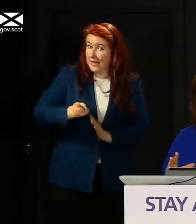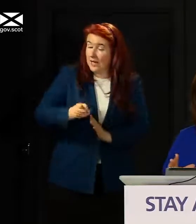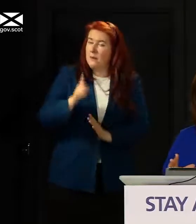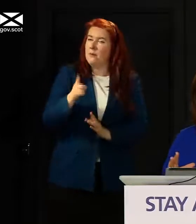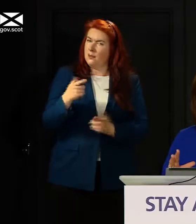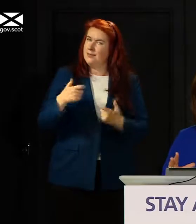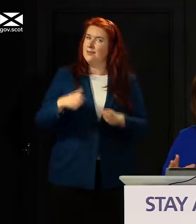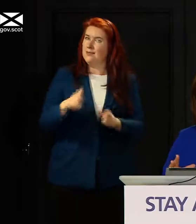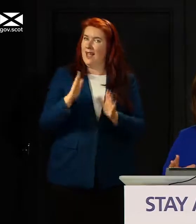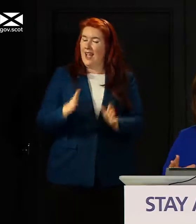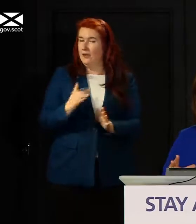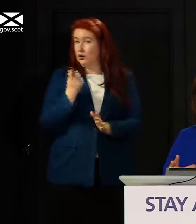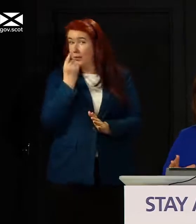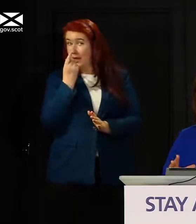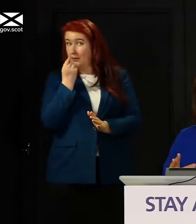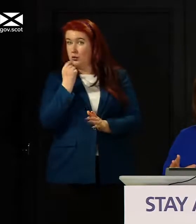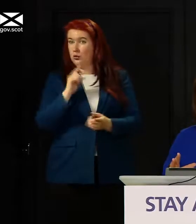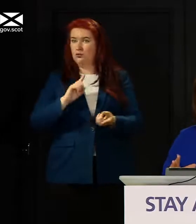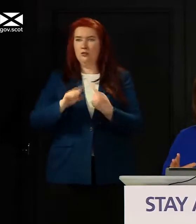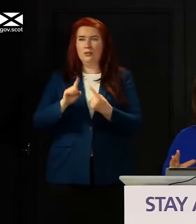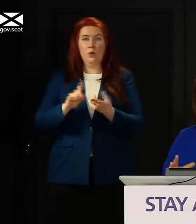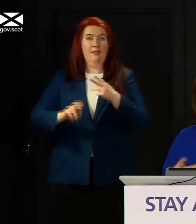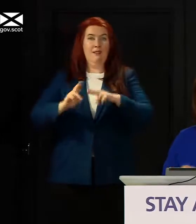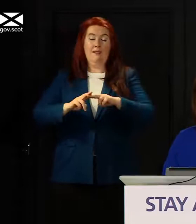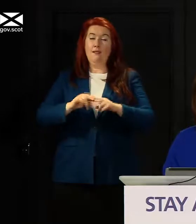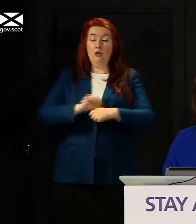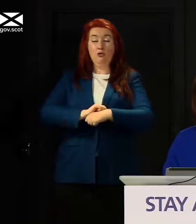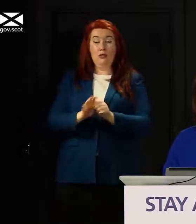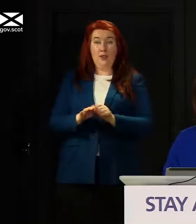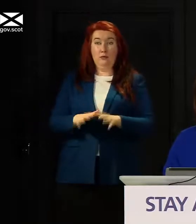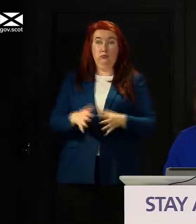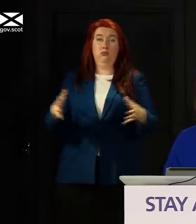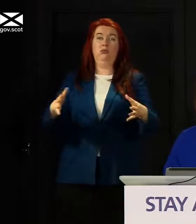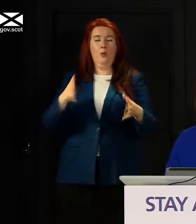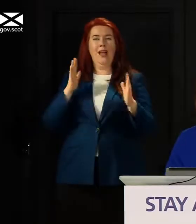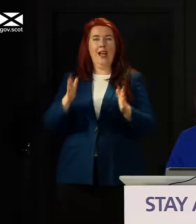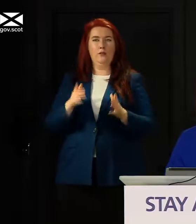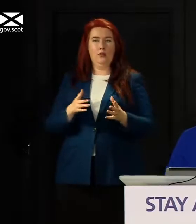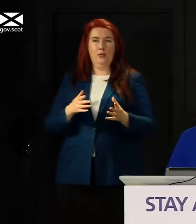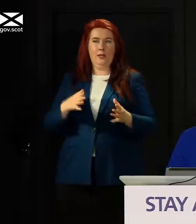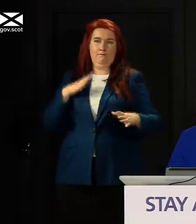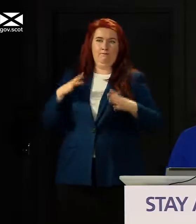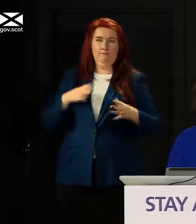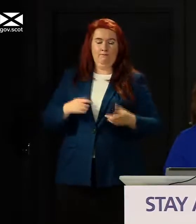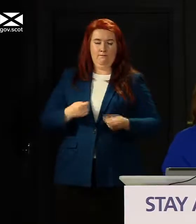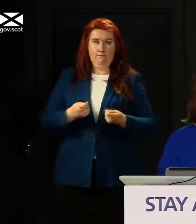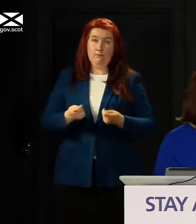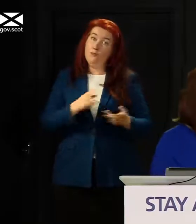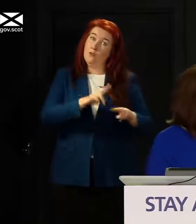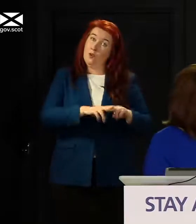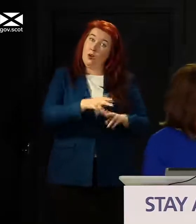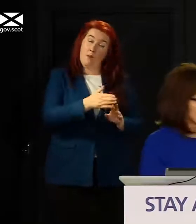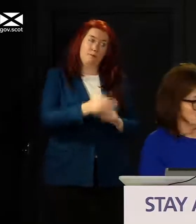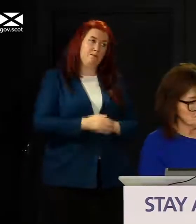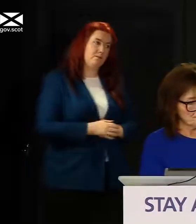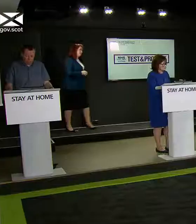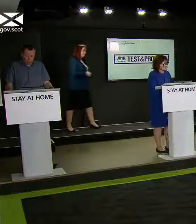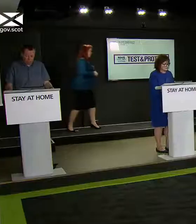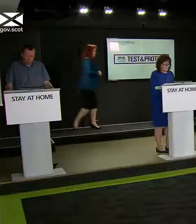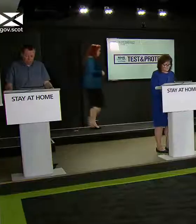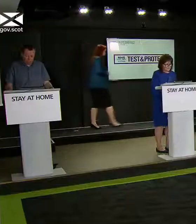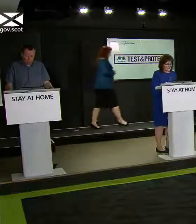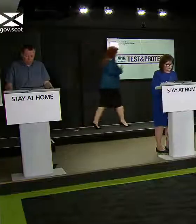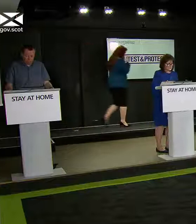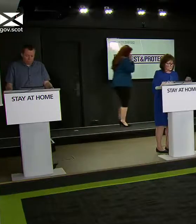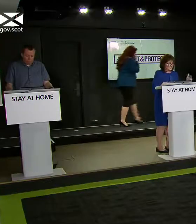remain able to respond to any increase in the number of cases that come from the virus so Fiona do you want to start and